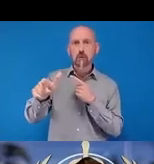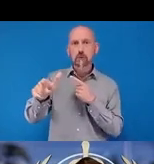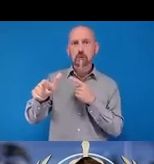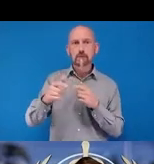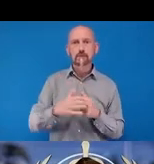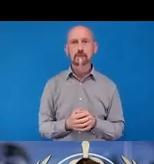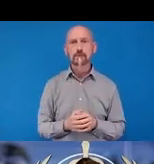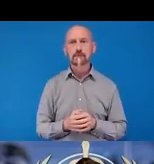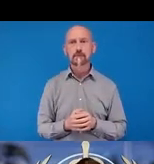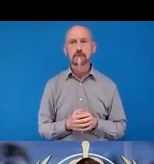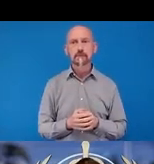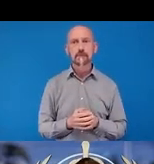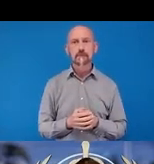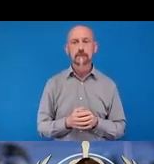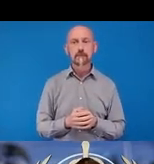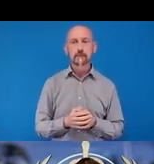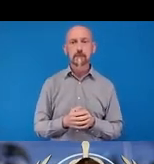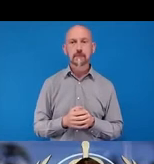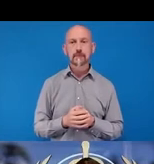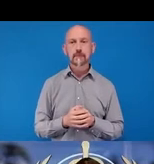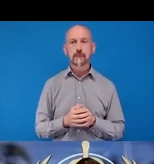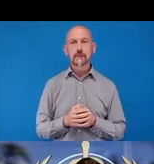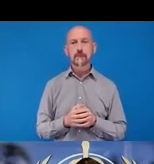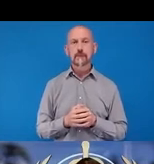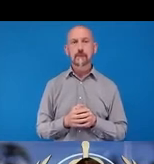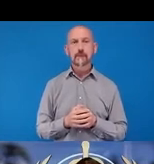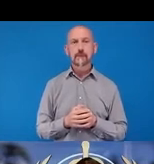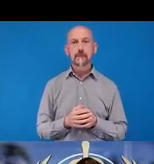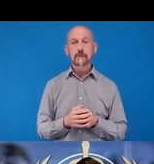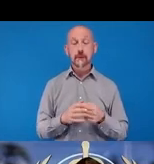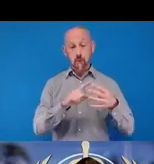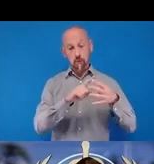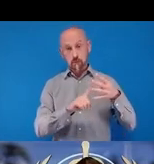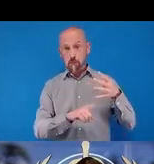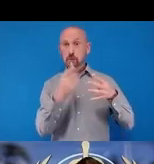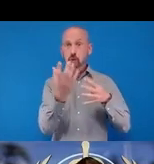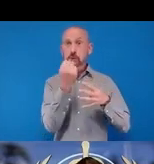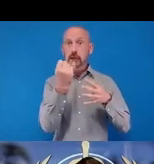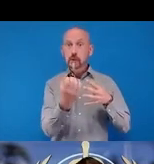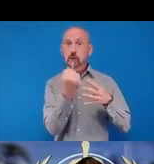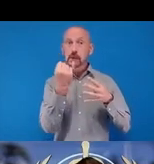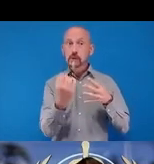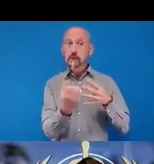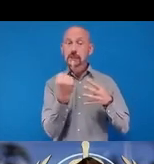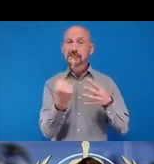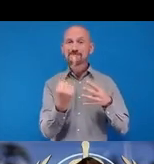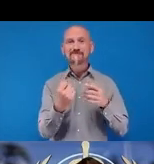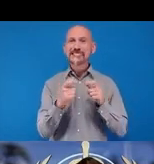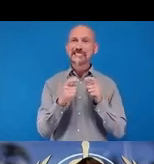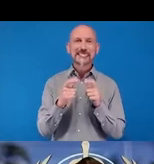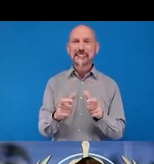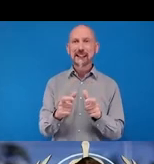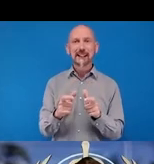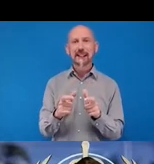Alakos- Still despised despite all these successes, we are today. Alakos